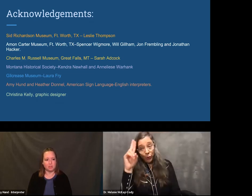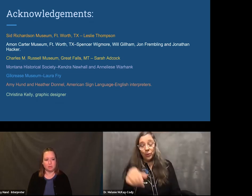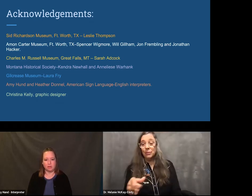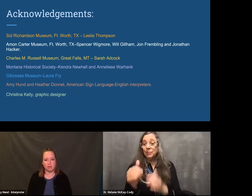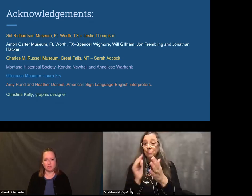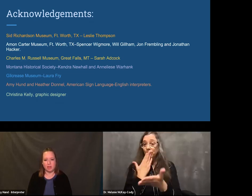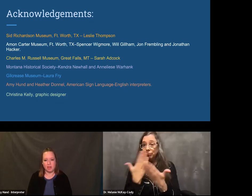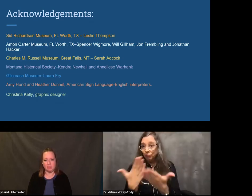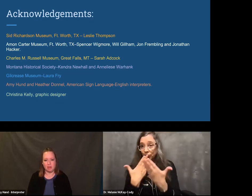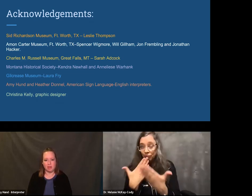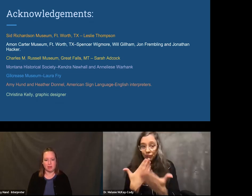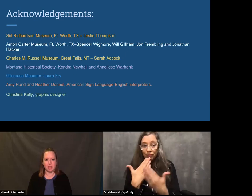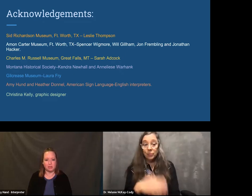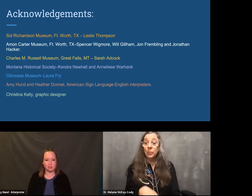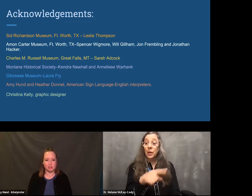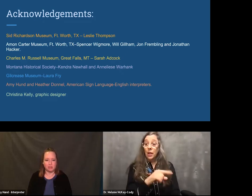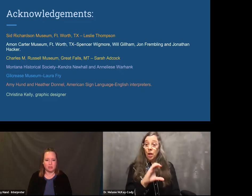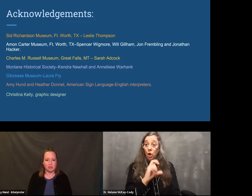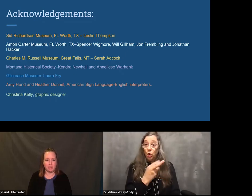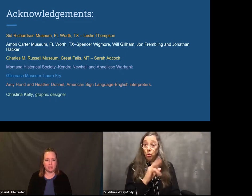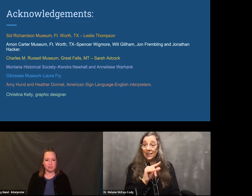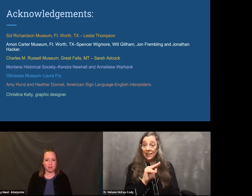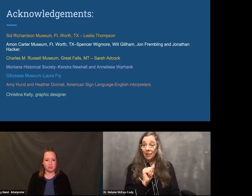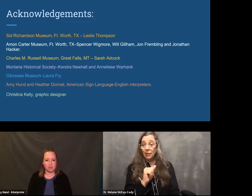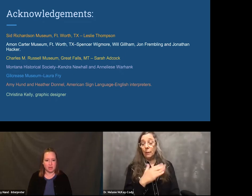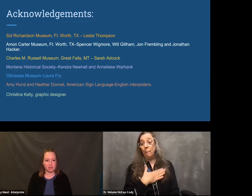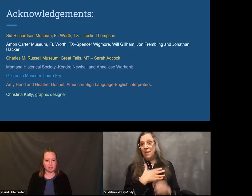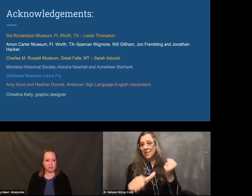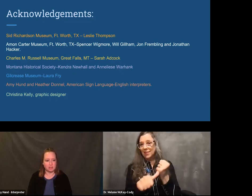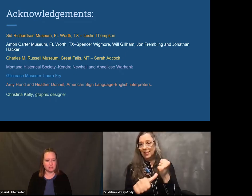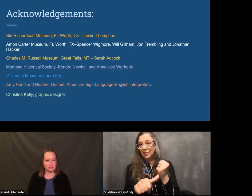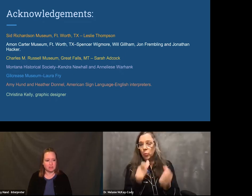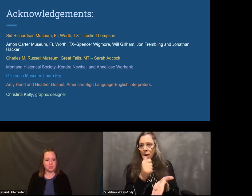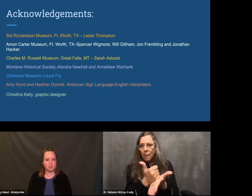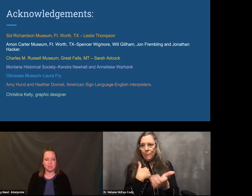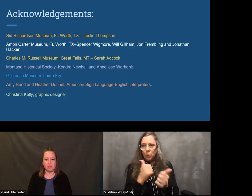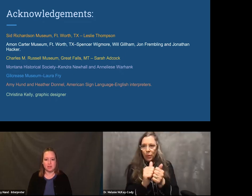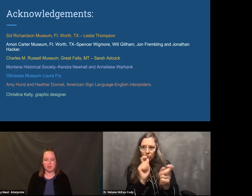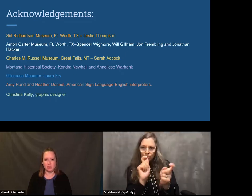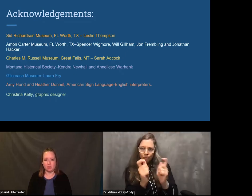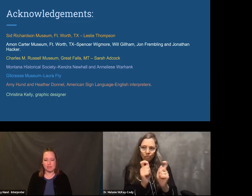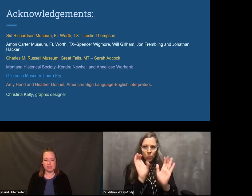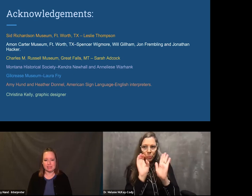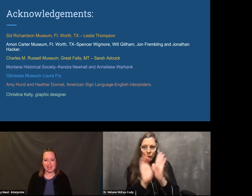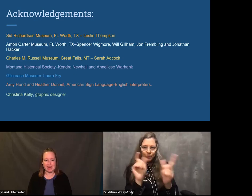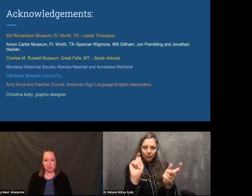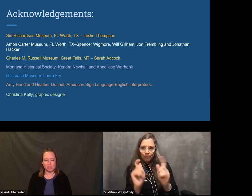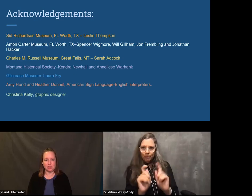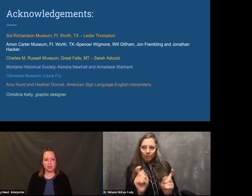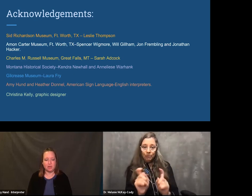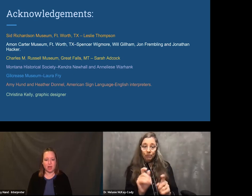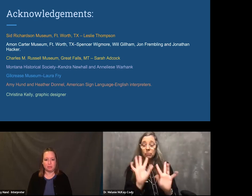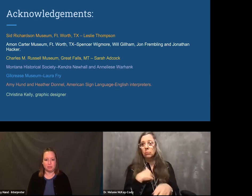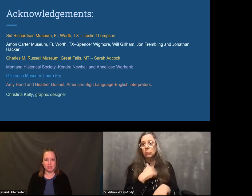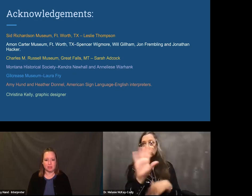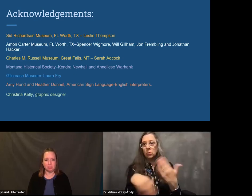My interpreters, Amy and Heather, I give them thanks. Christina, my graphic designer,